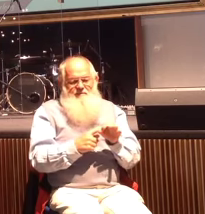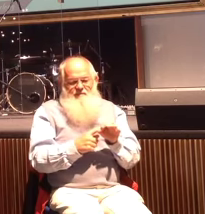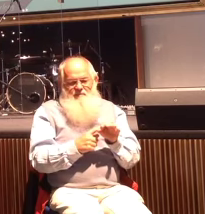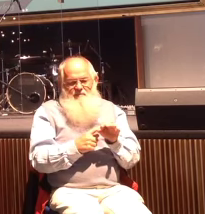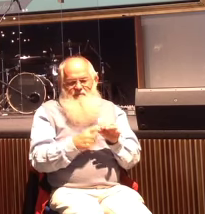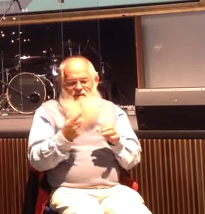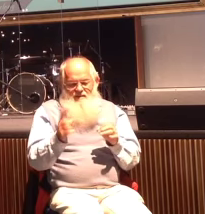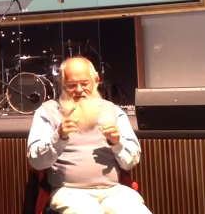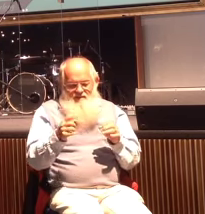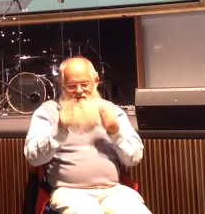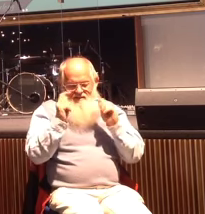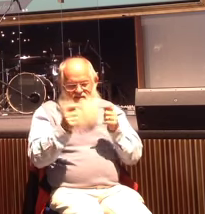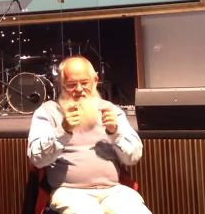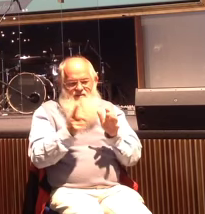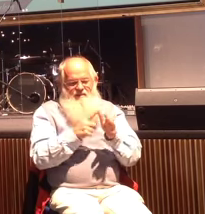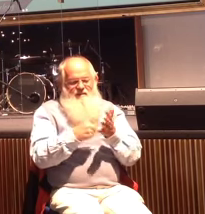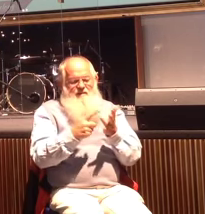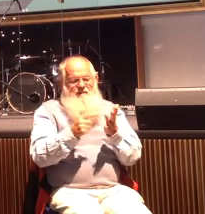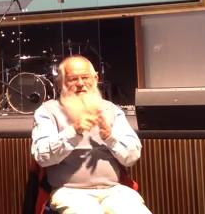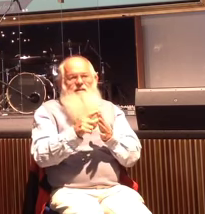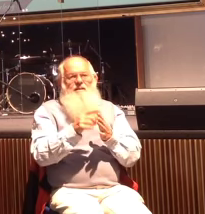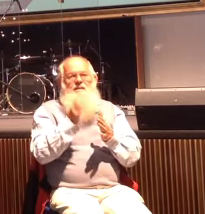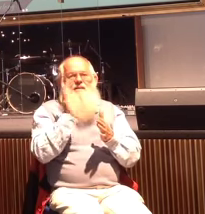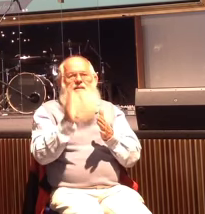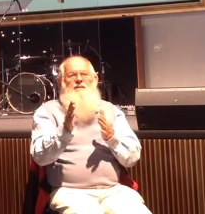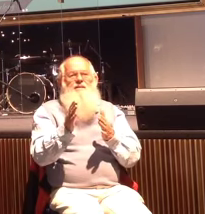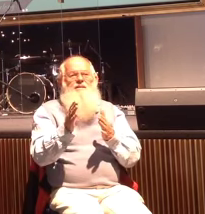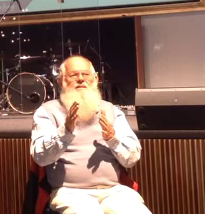I turn around, and when I come back, he's white and he's unconscious.